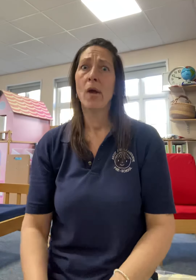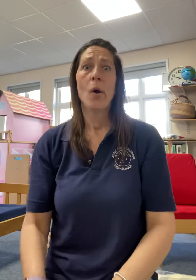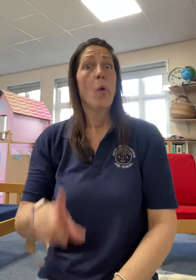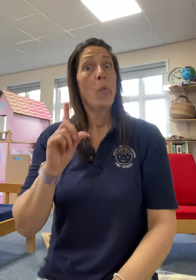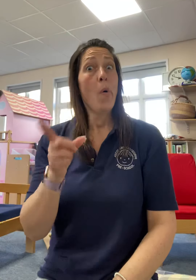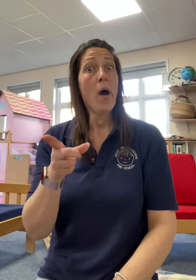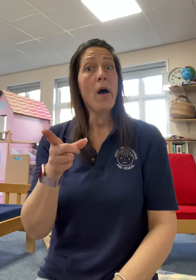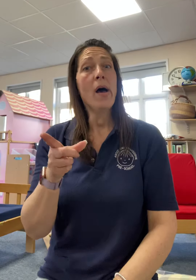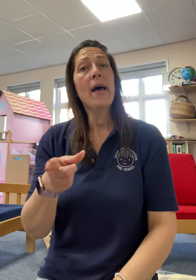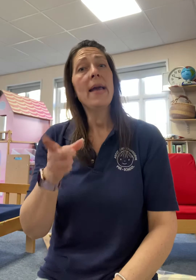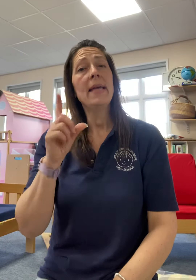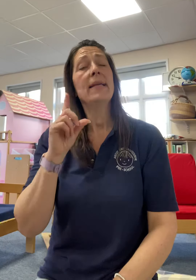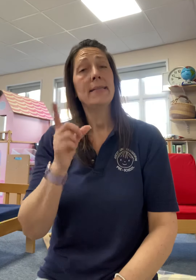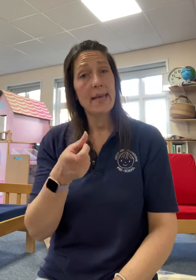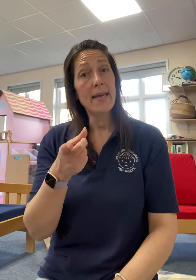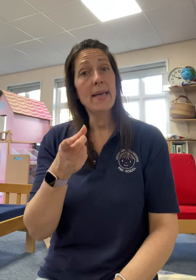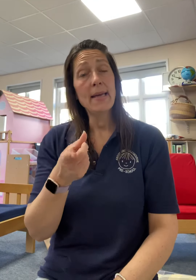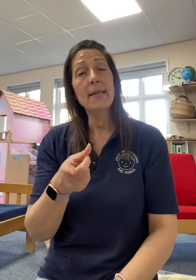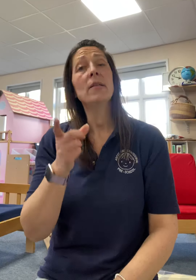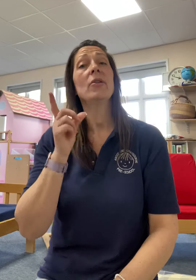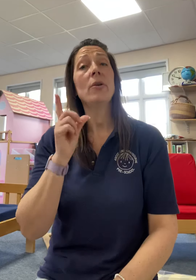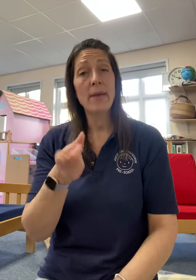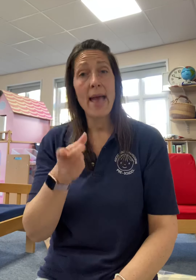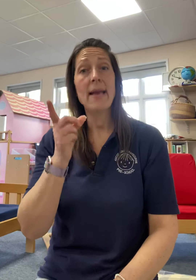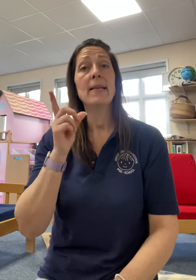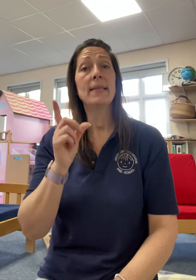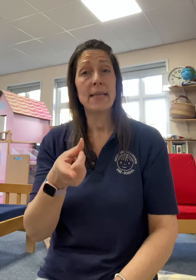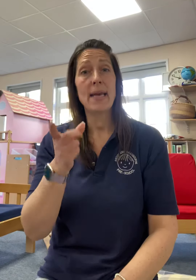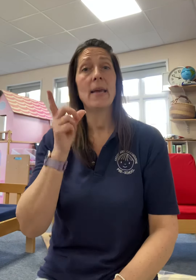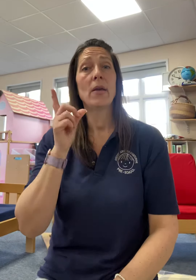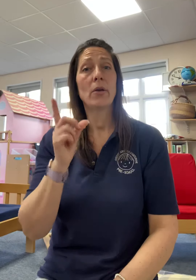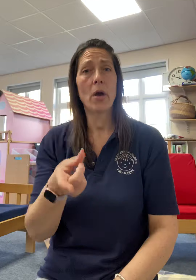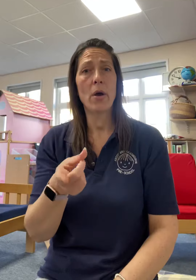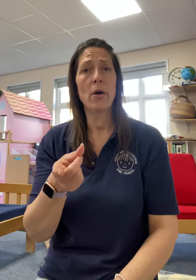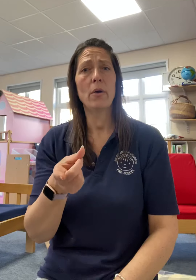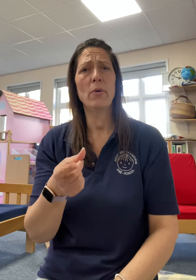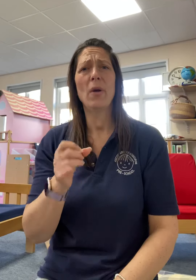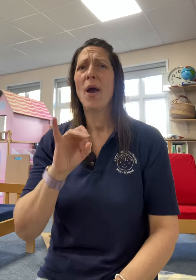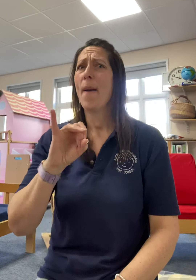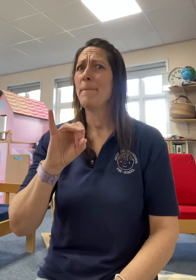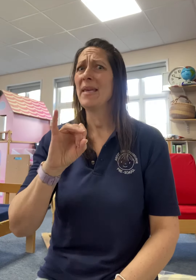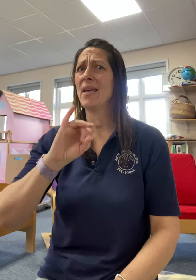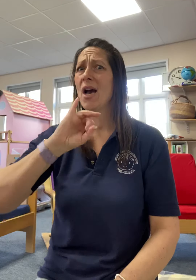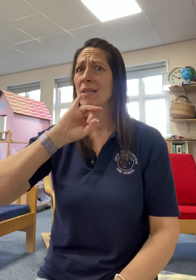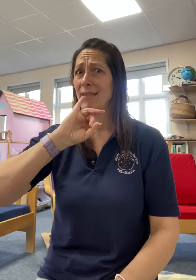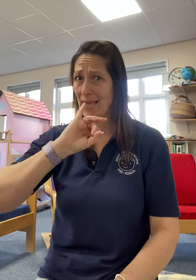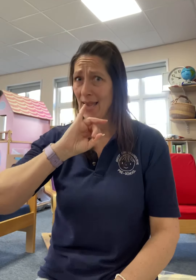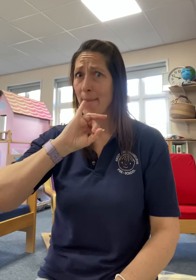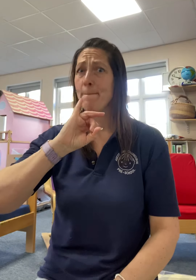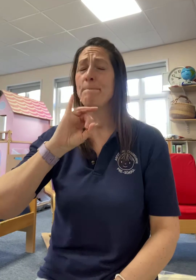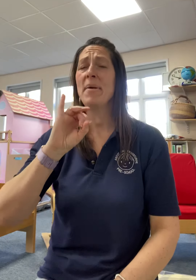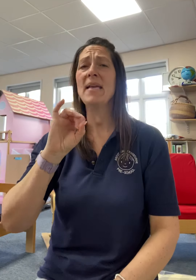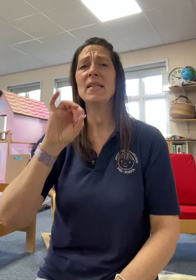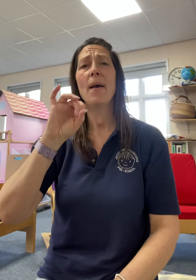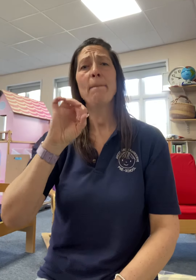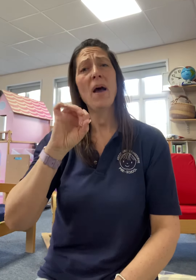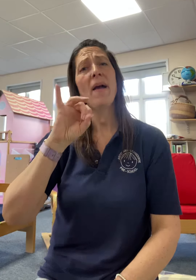Why did you let it go? Because it bit my